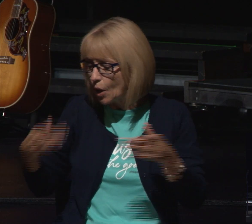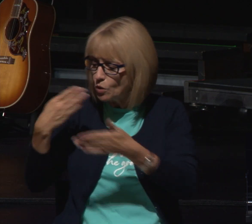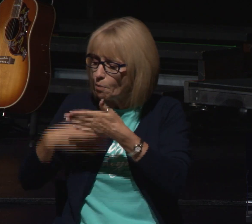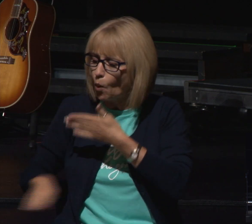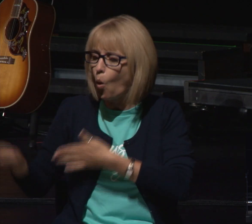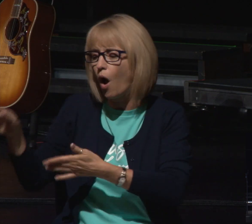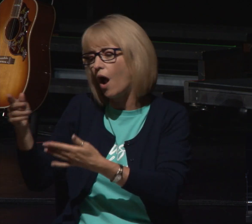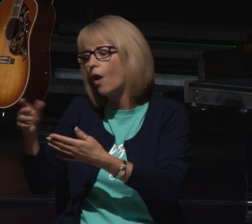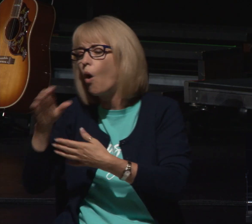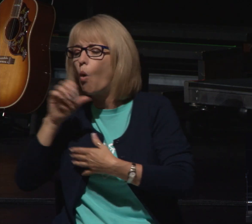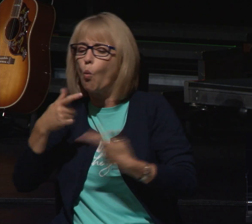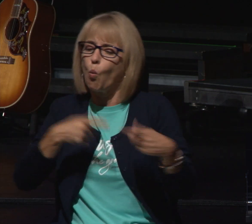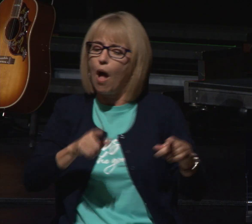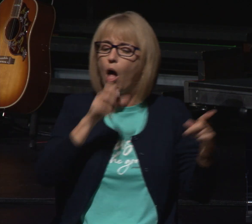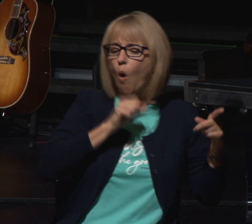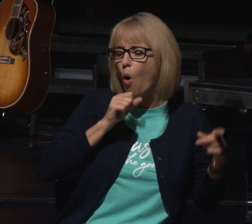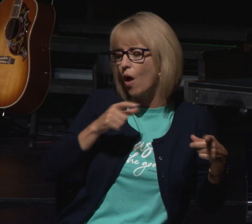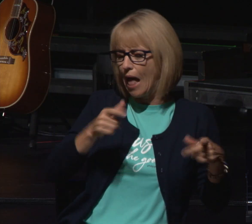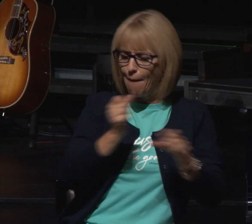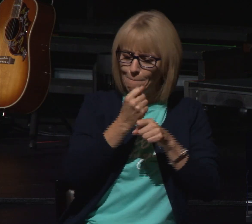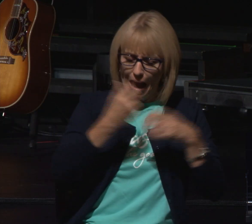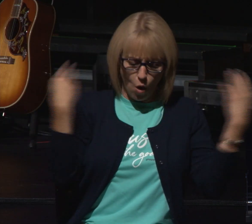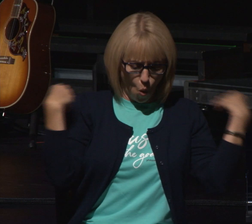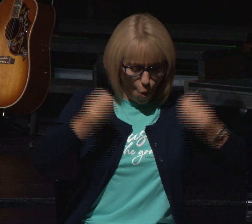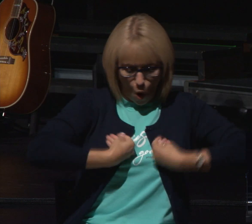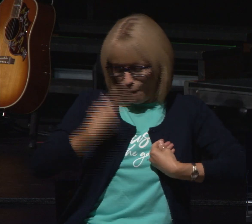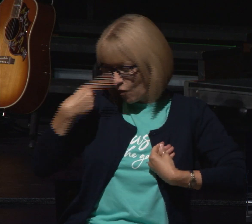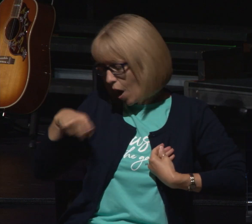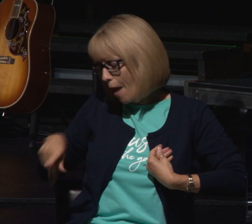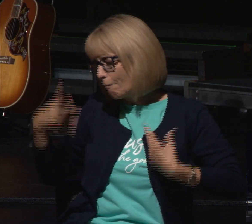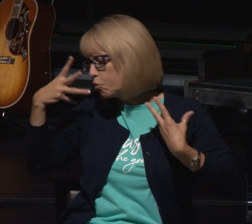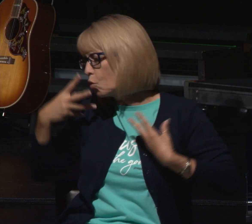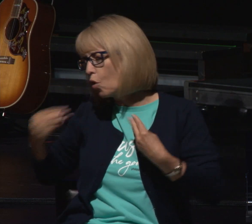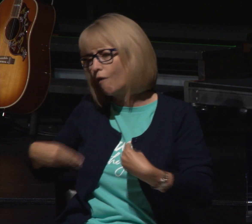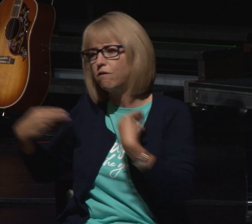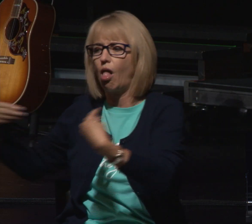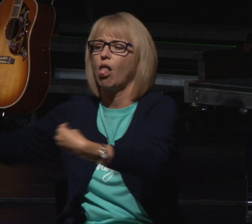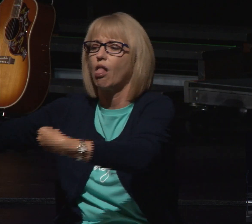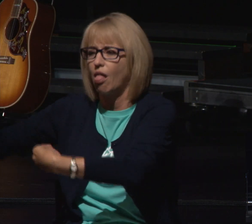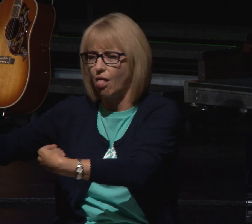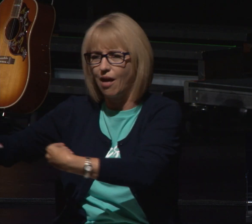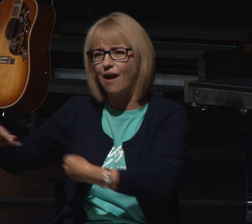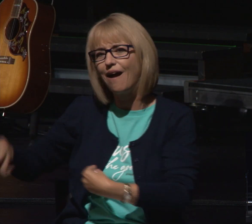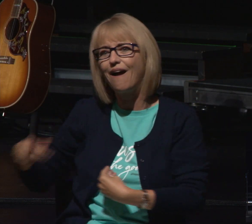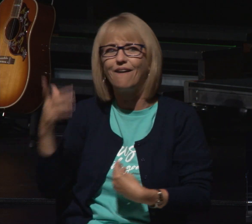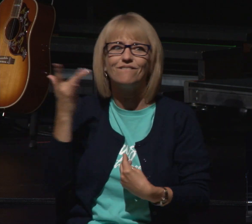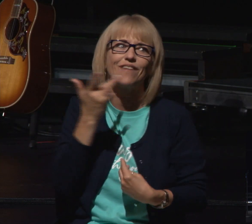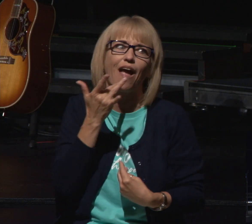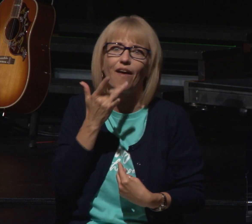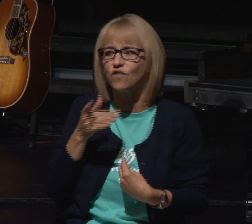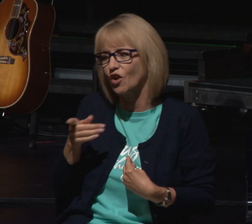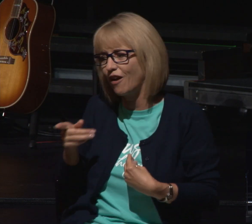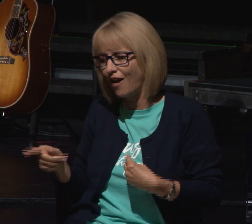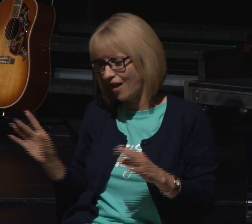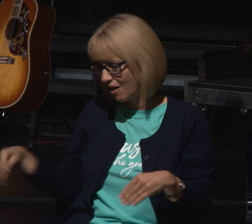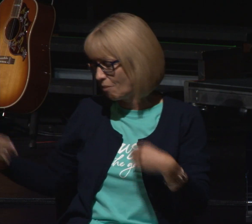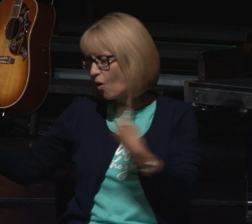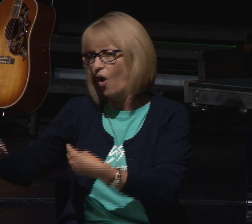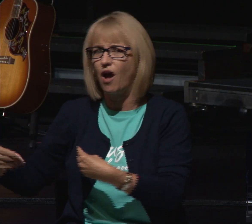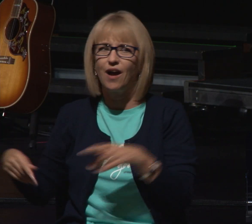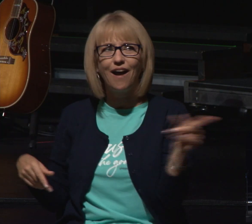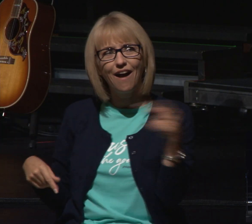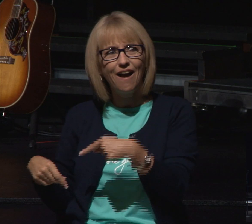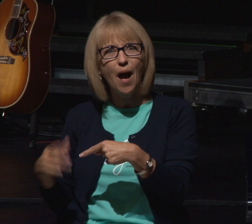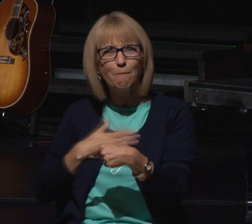a richly ornamented ornamented robe for him so he has favoritism he points that out so everybody knows